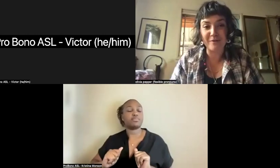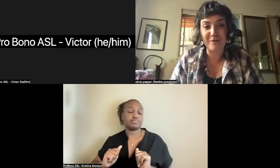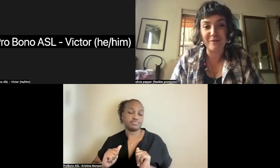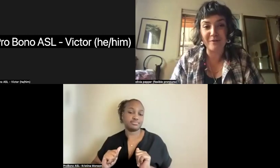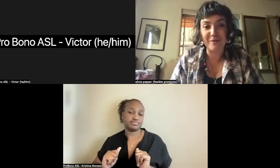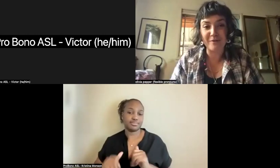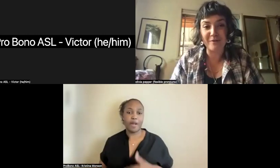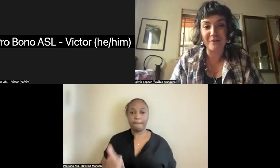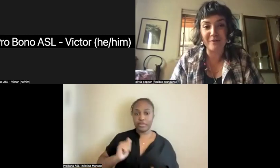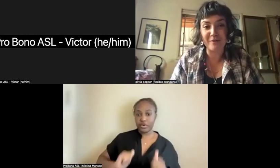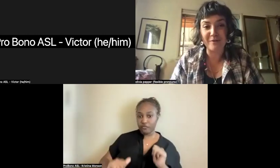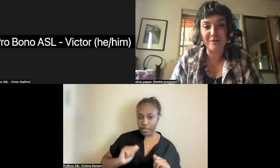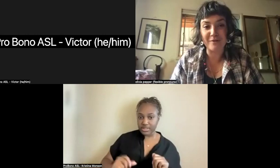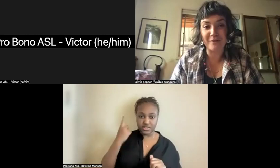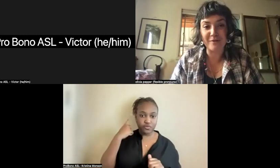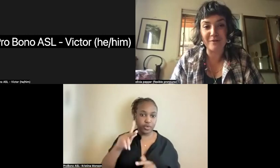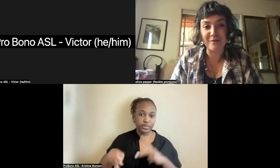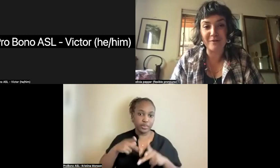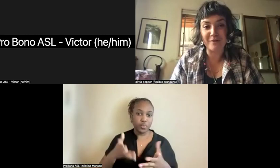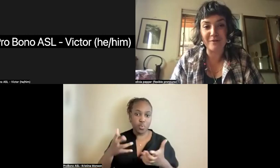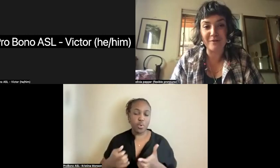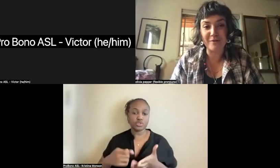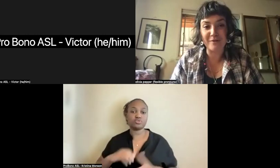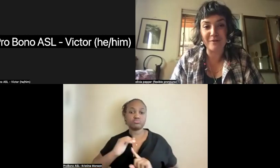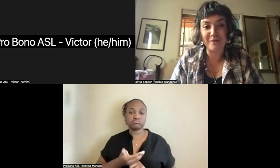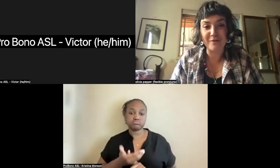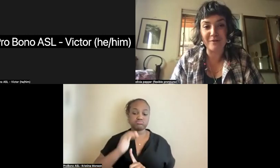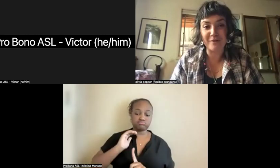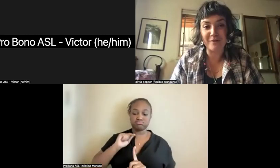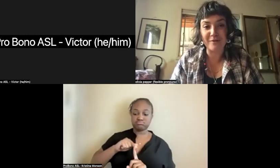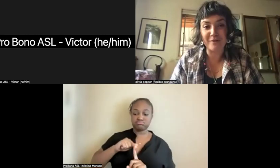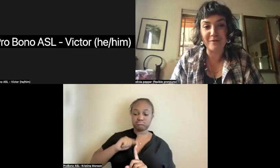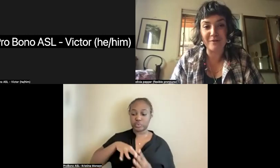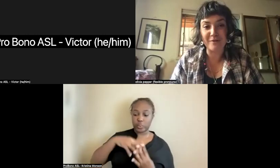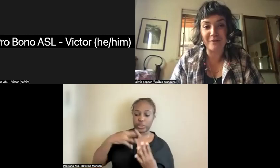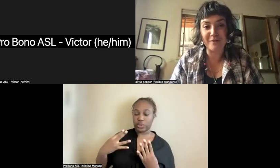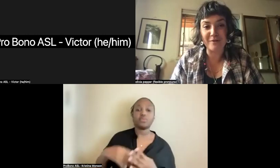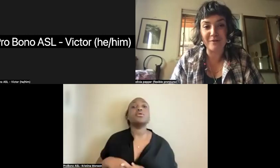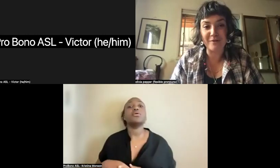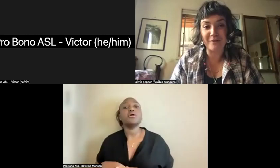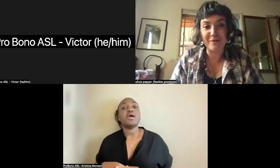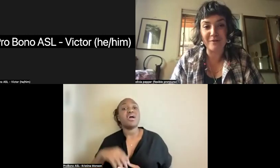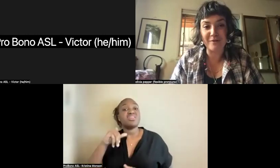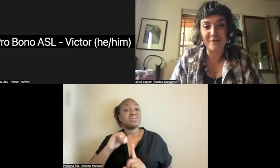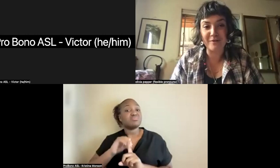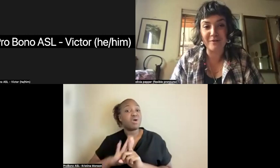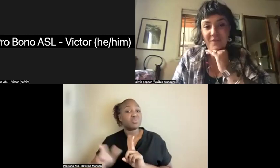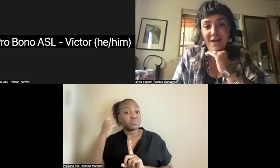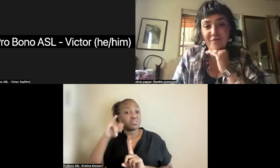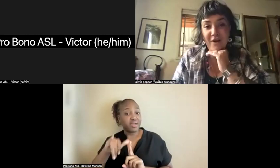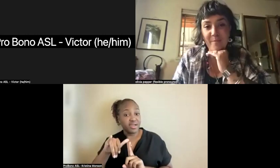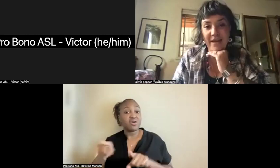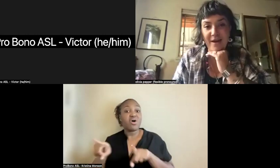kind of known for, and even our vernacular